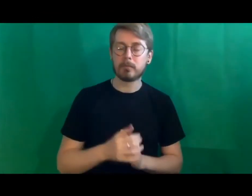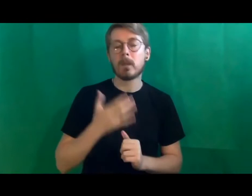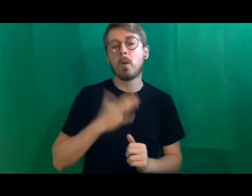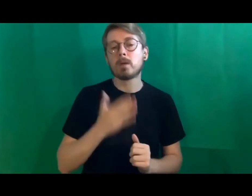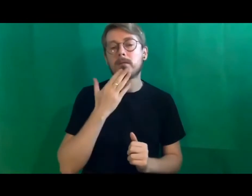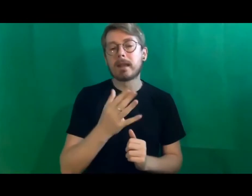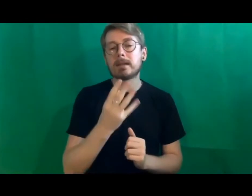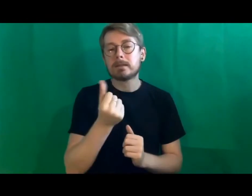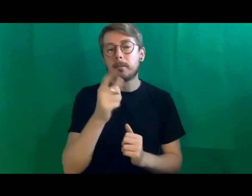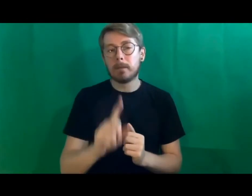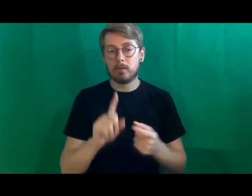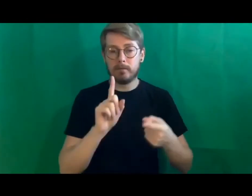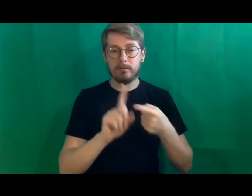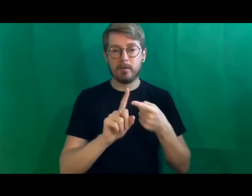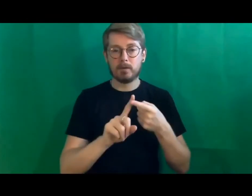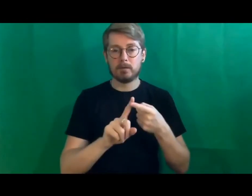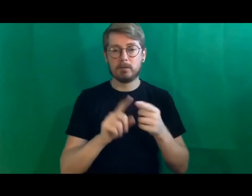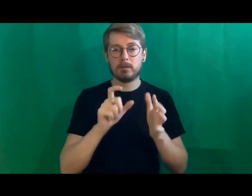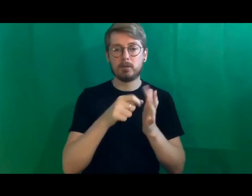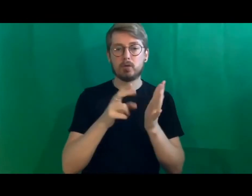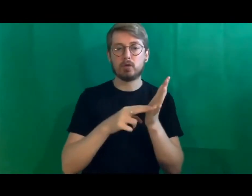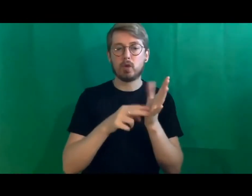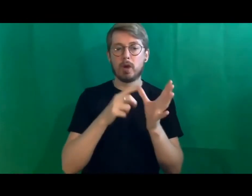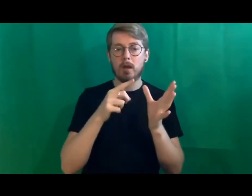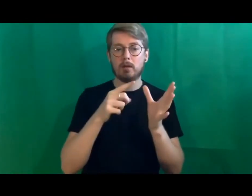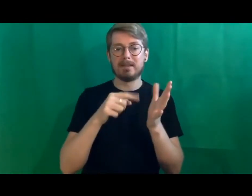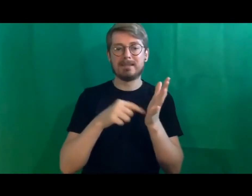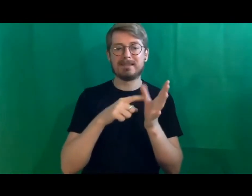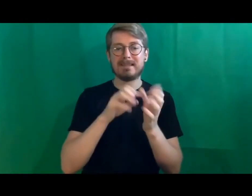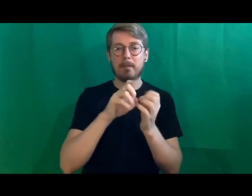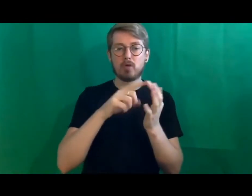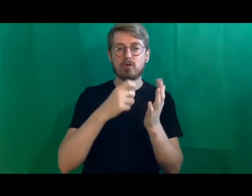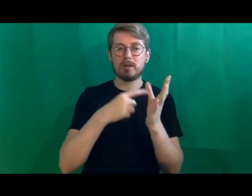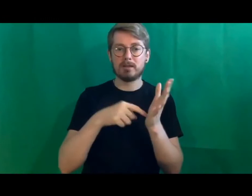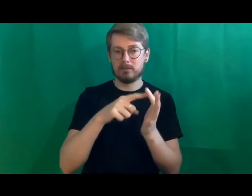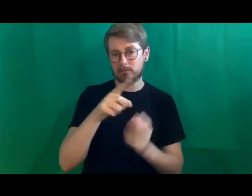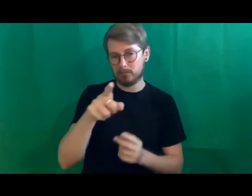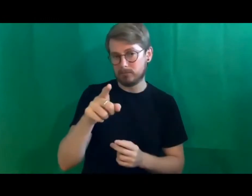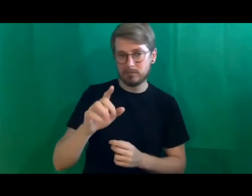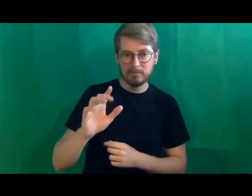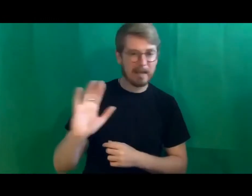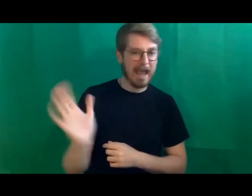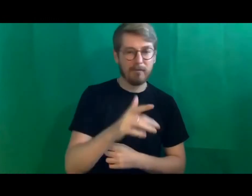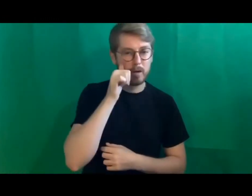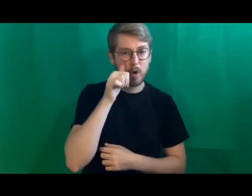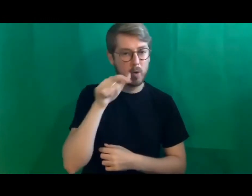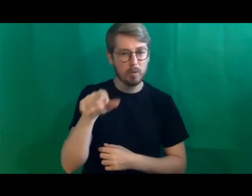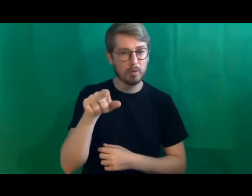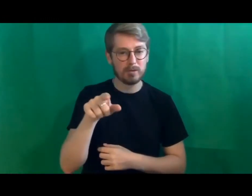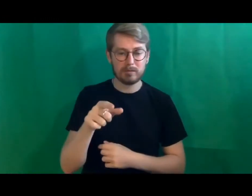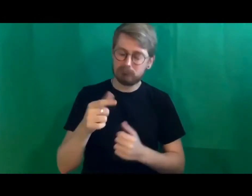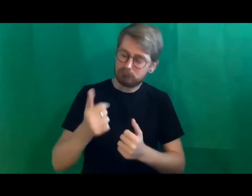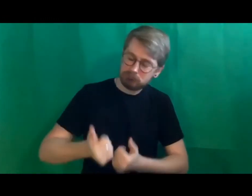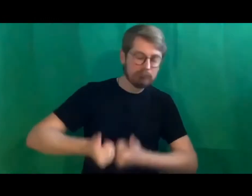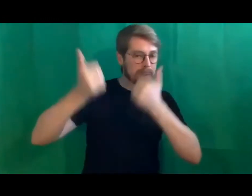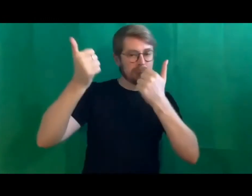um obviously firstly uh Donna Tabara who um everyone in the industry seems to know an absolute force for good